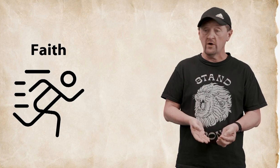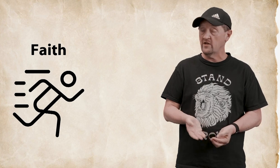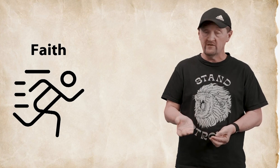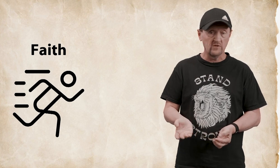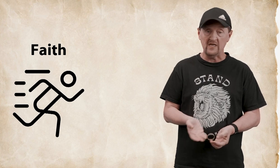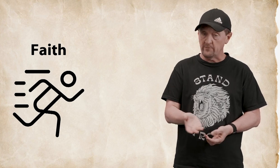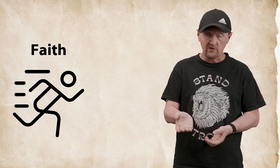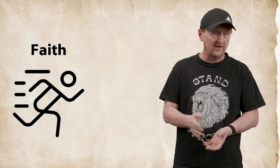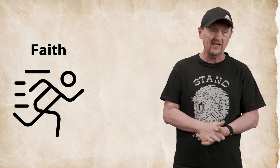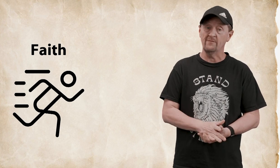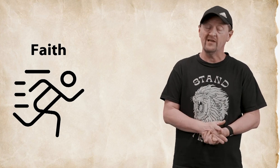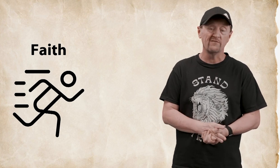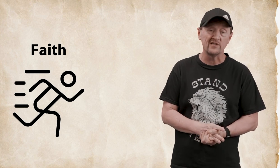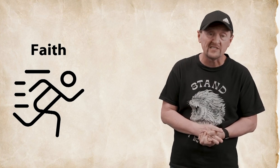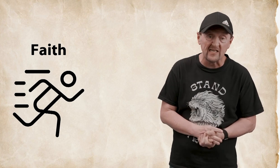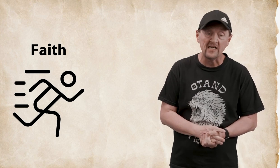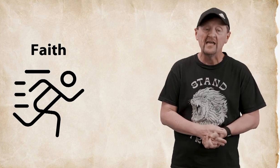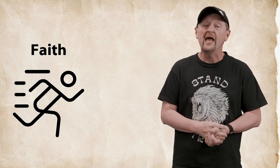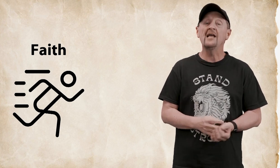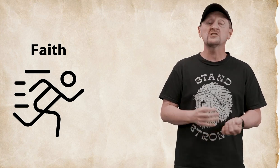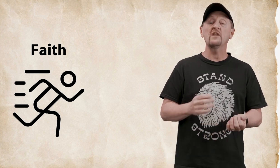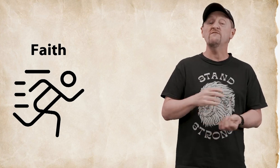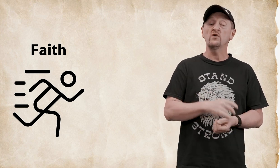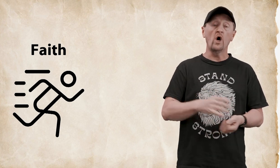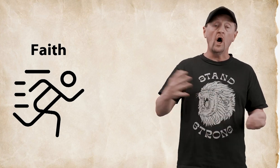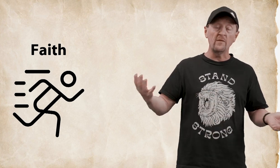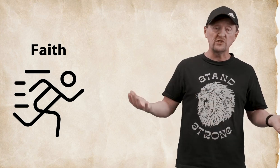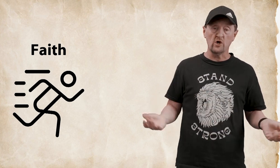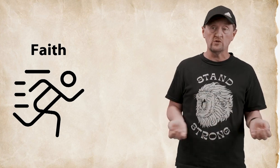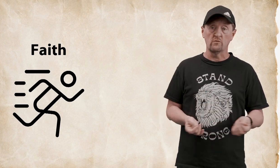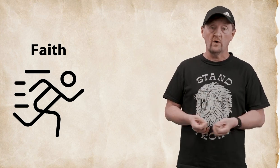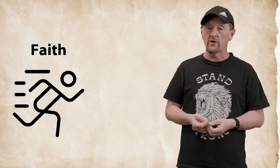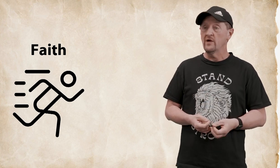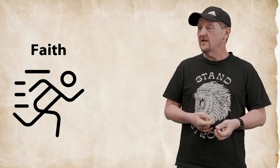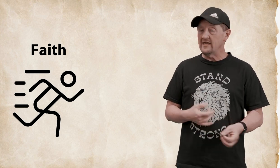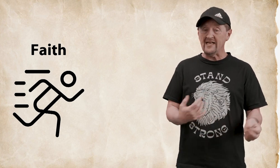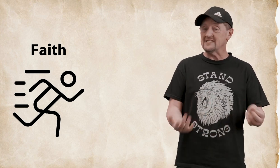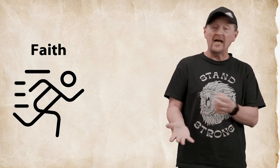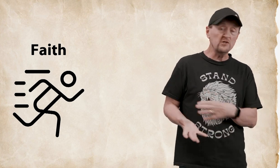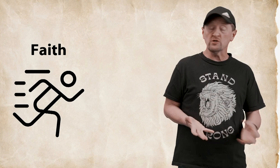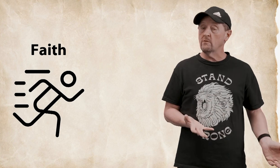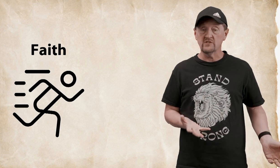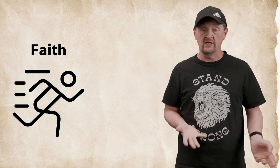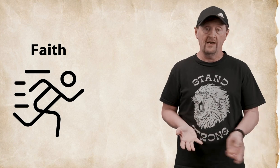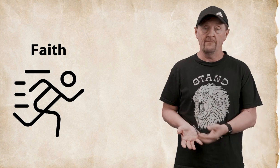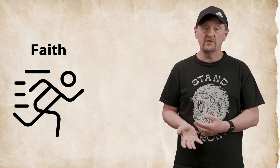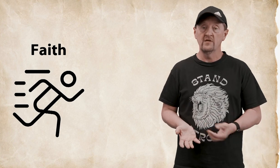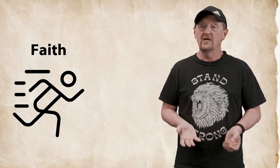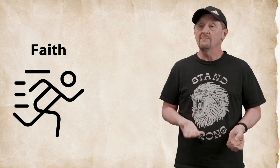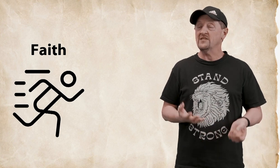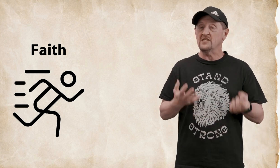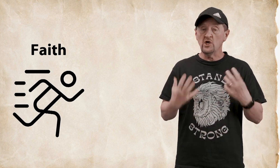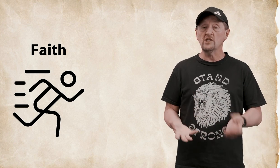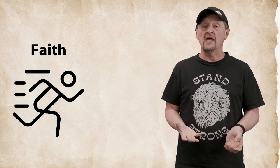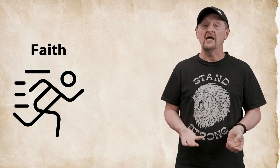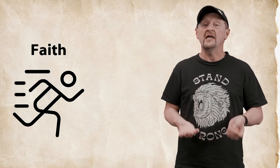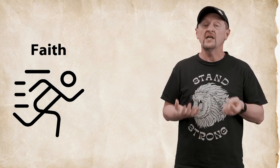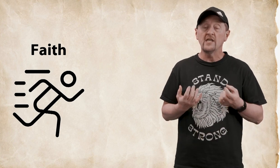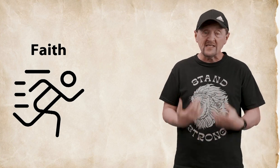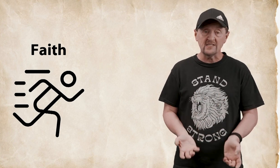could was not purified it can make them very sick and so they filled all these jars with water not exactly sure what was going to happen but they took that and then next thing